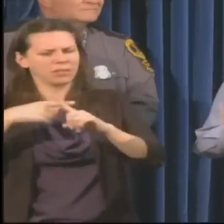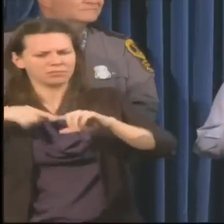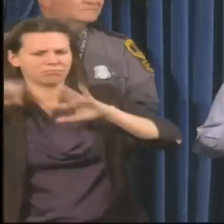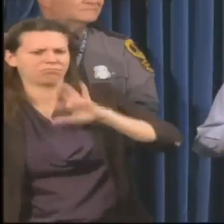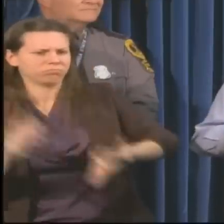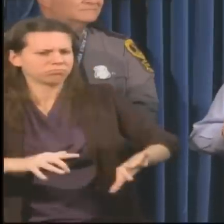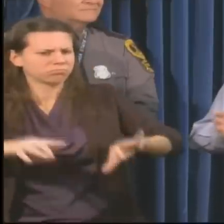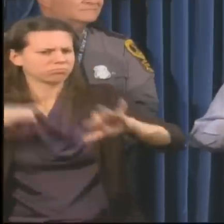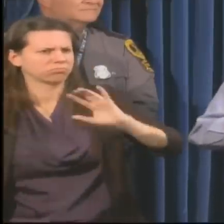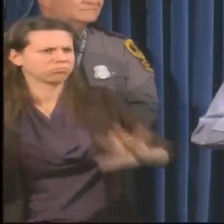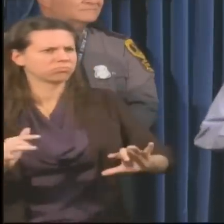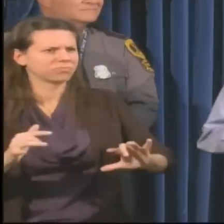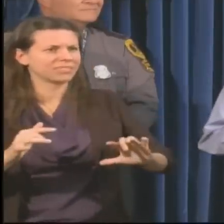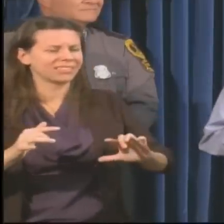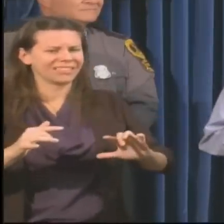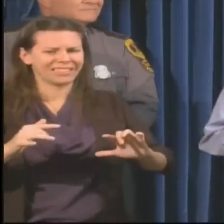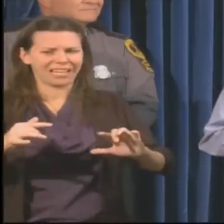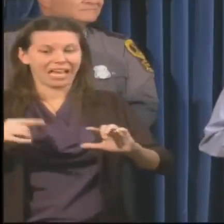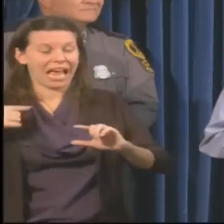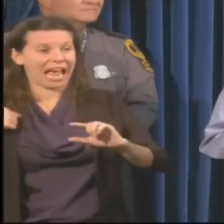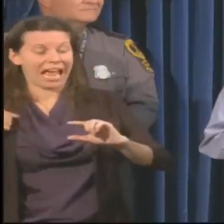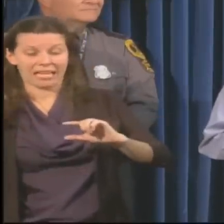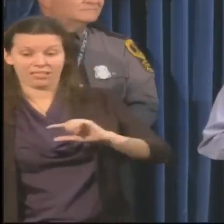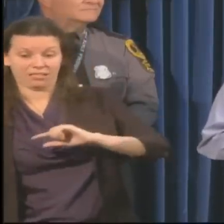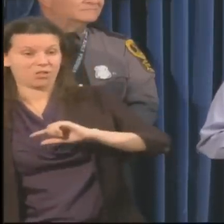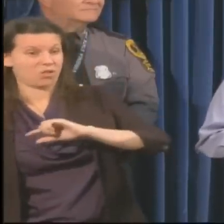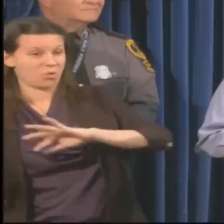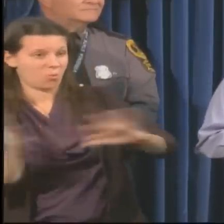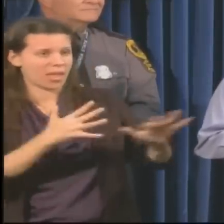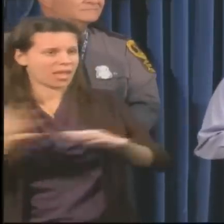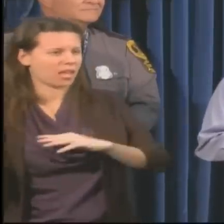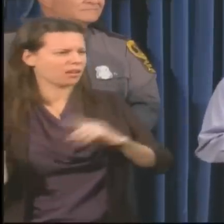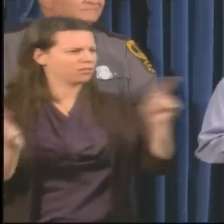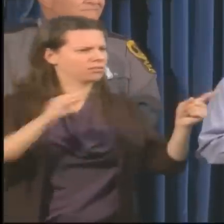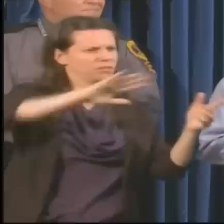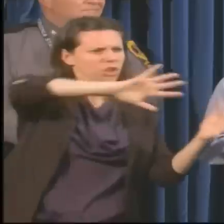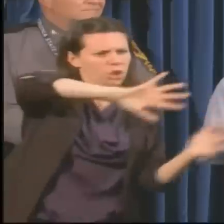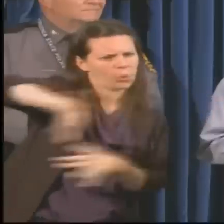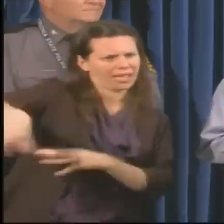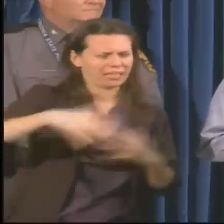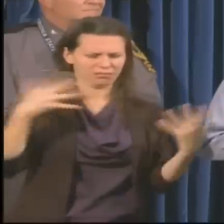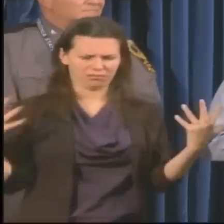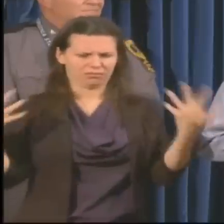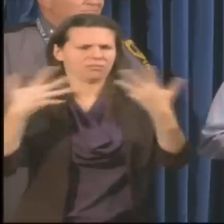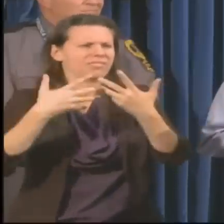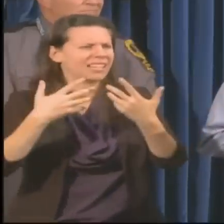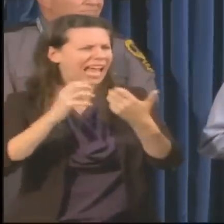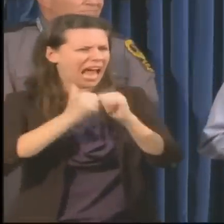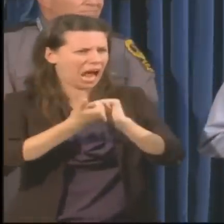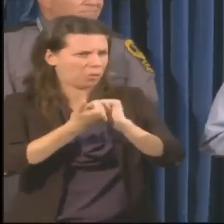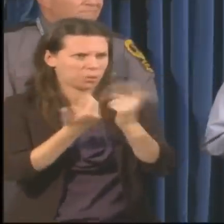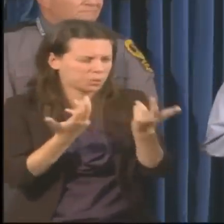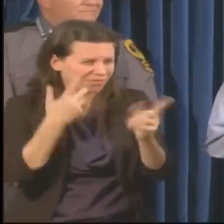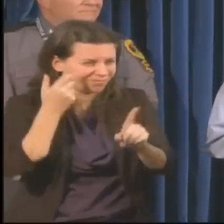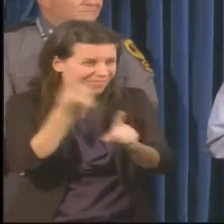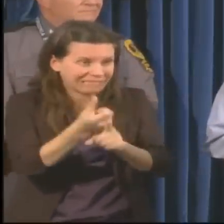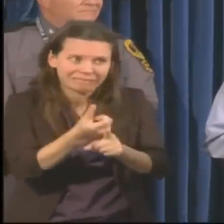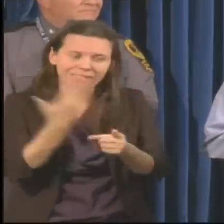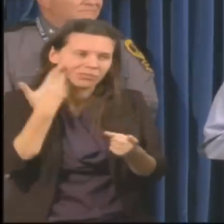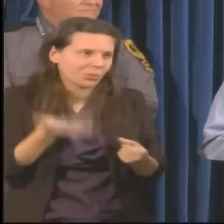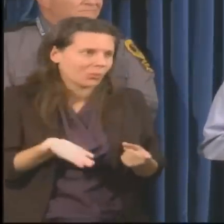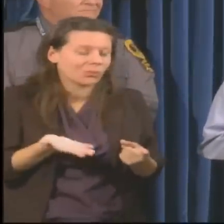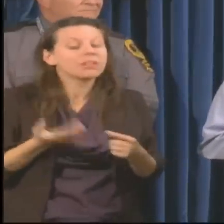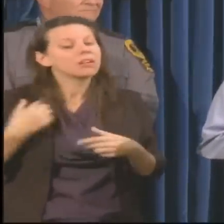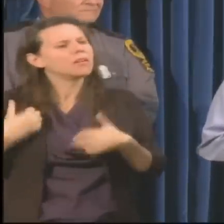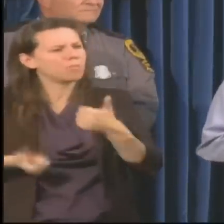it blows through and most of your winds are from one primary direction. It's going to be very different this time, so folks need to be prepared,